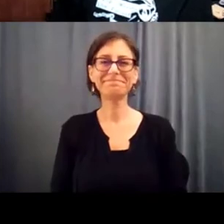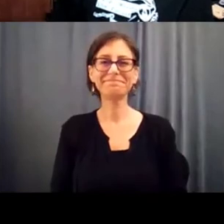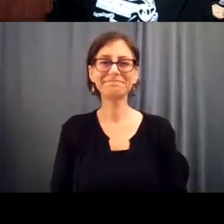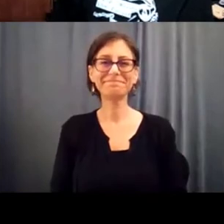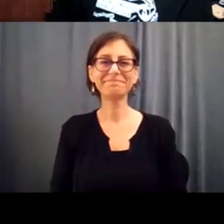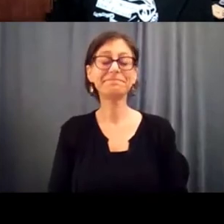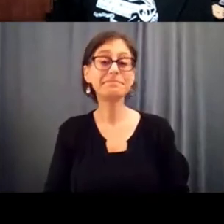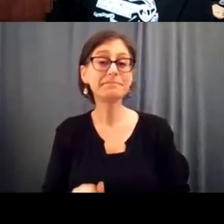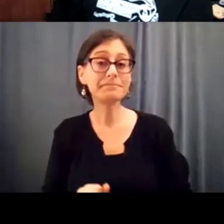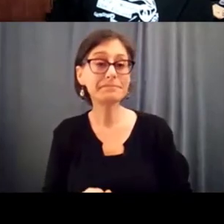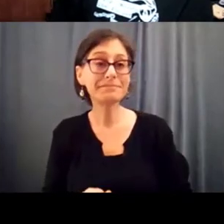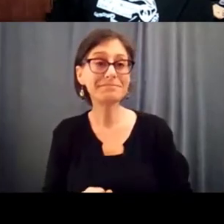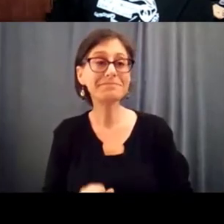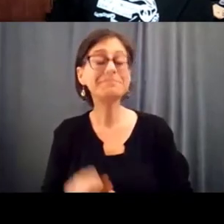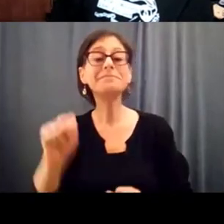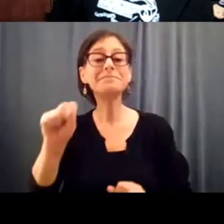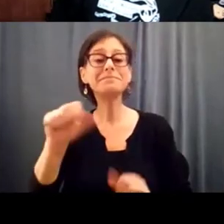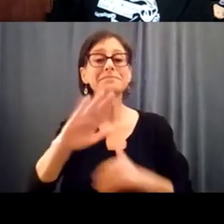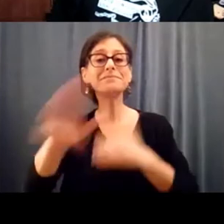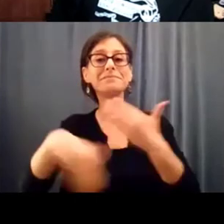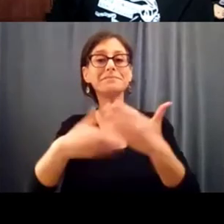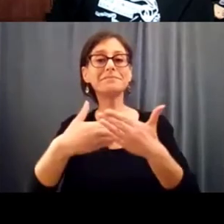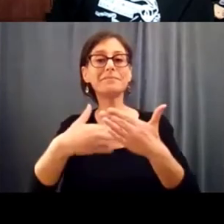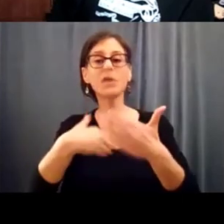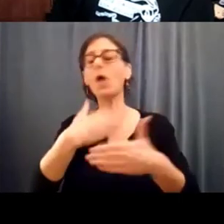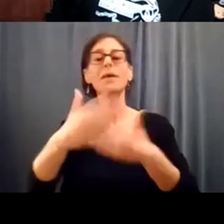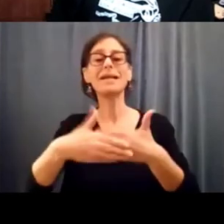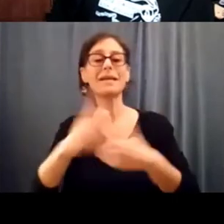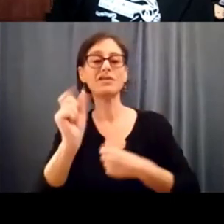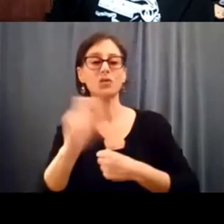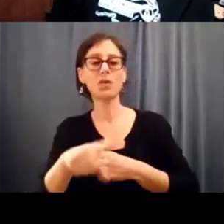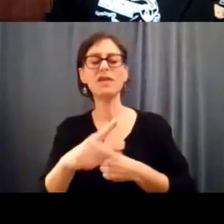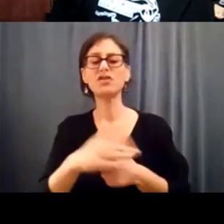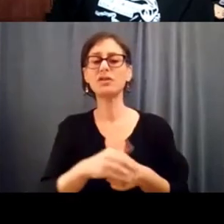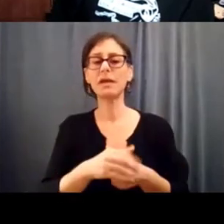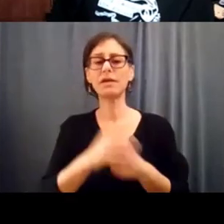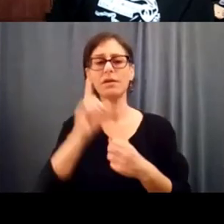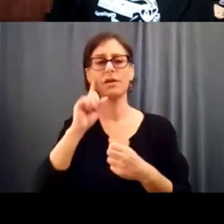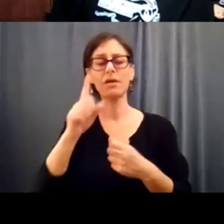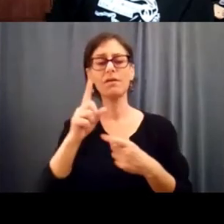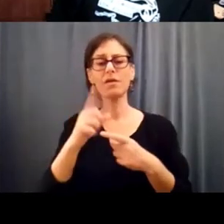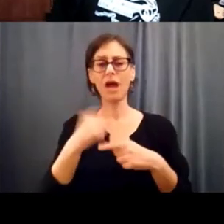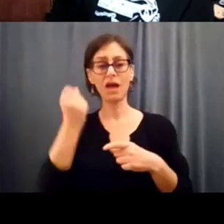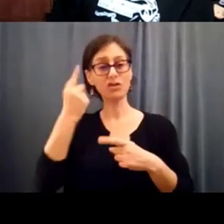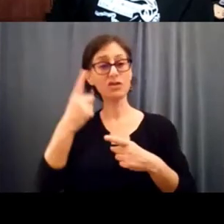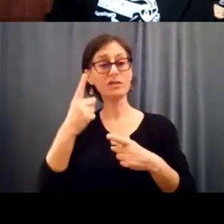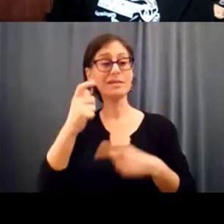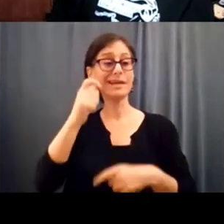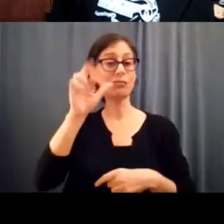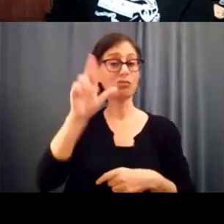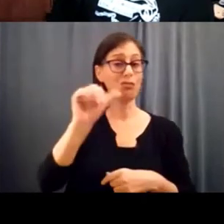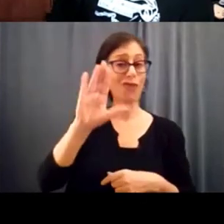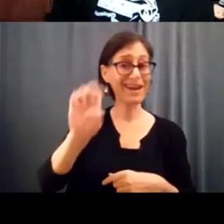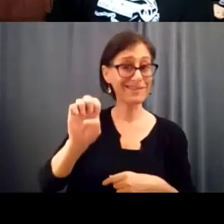so, um, so our next question reads, um, on the intersection of race and disability, to what